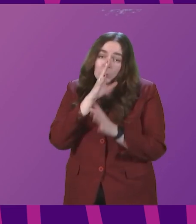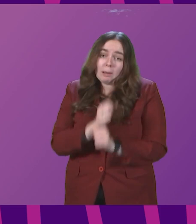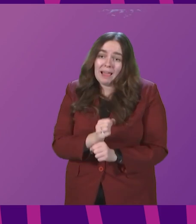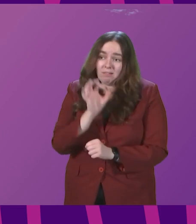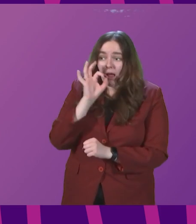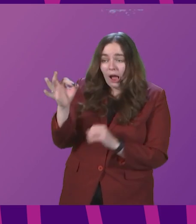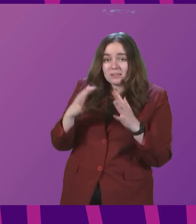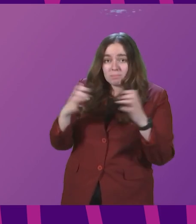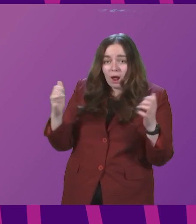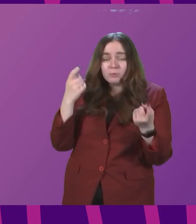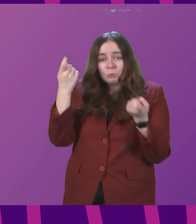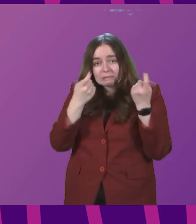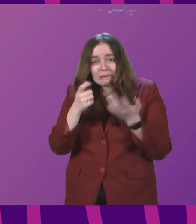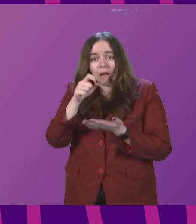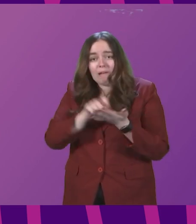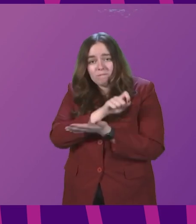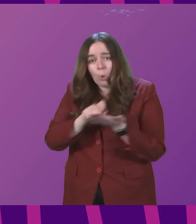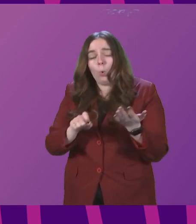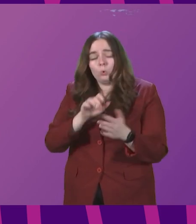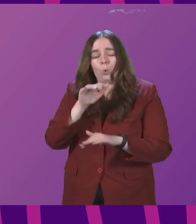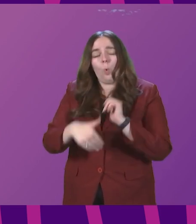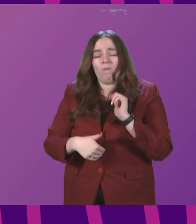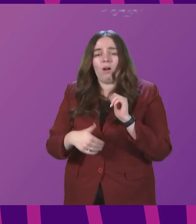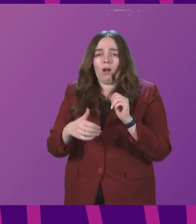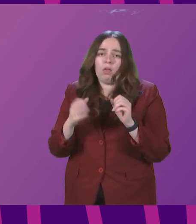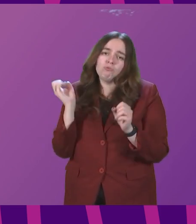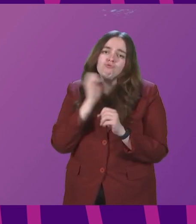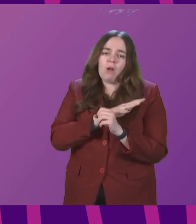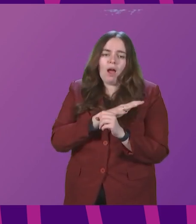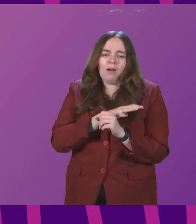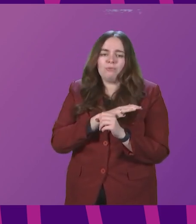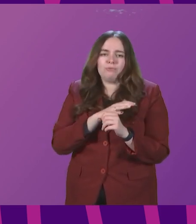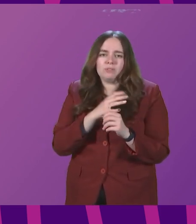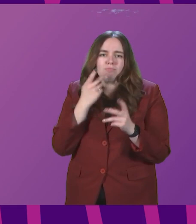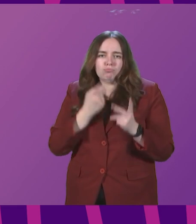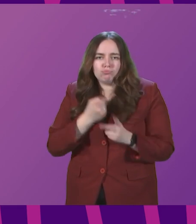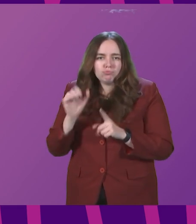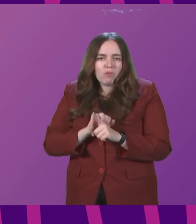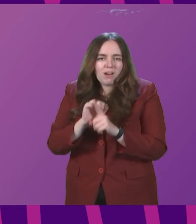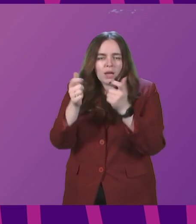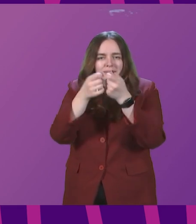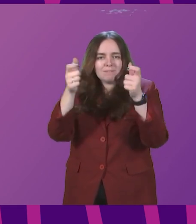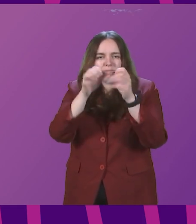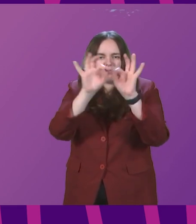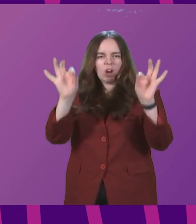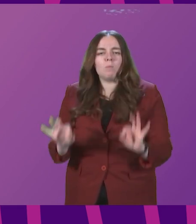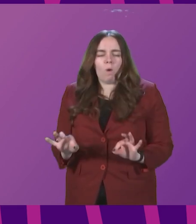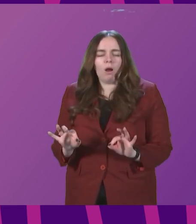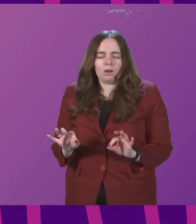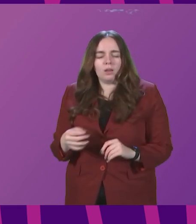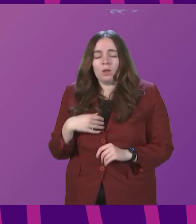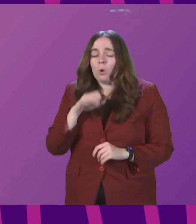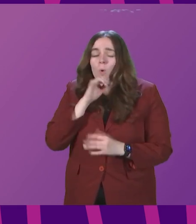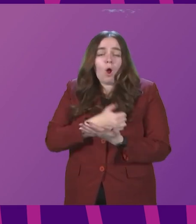ask Parliament to consider and to vote on the draft revised framework. We will